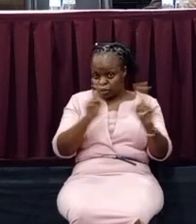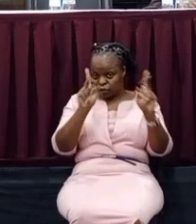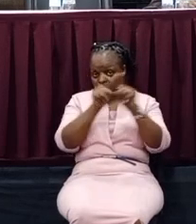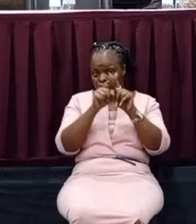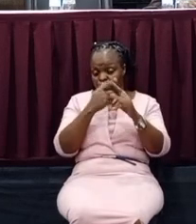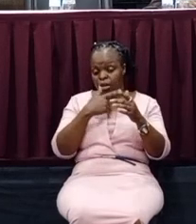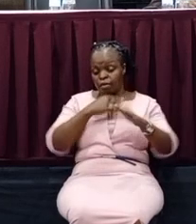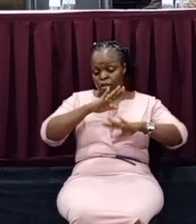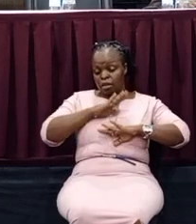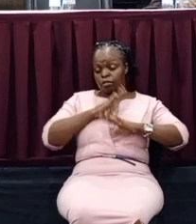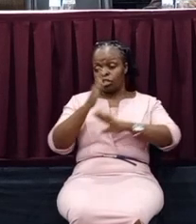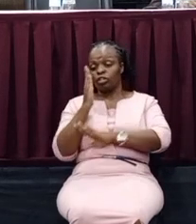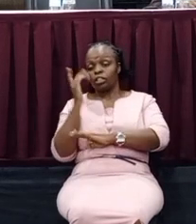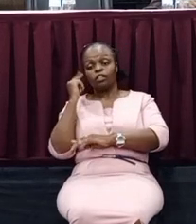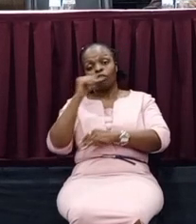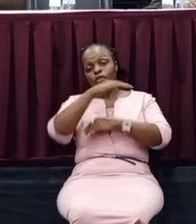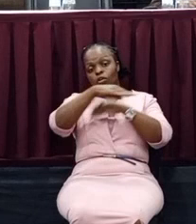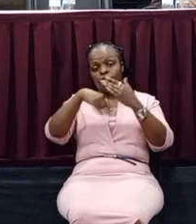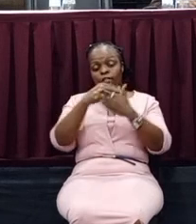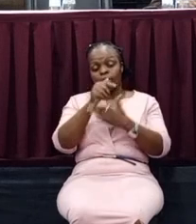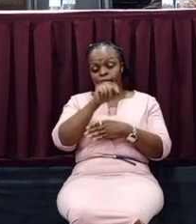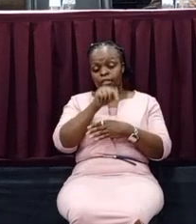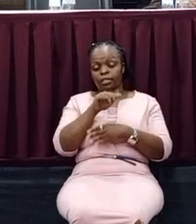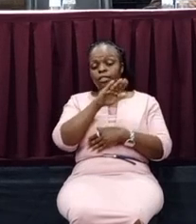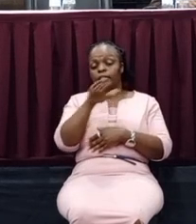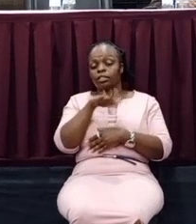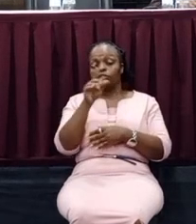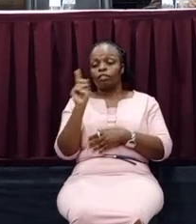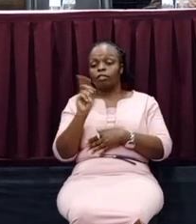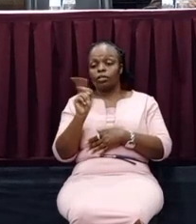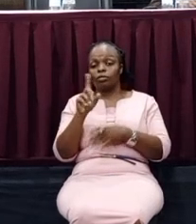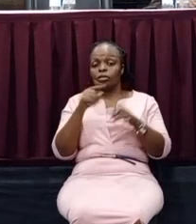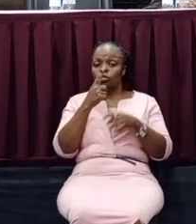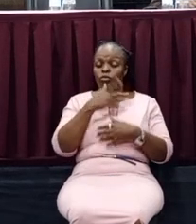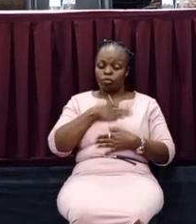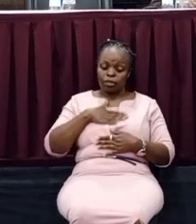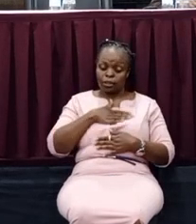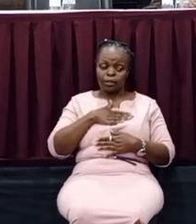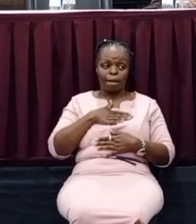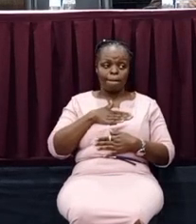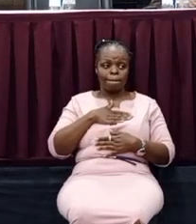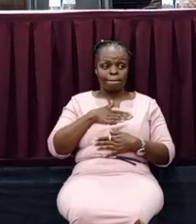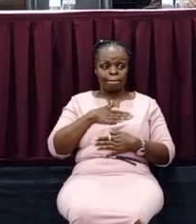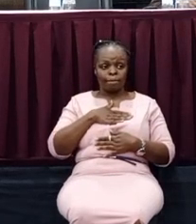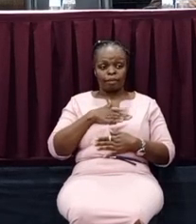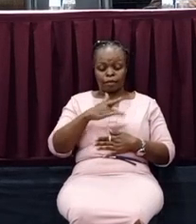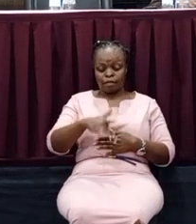for all of us in this region of Nairobi. So, please feel at